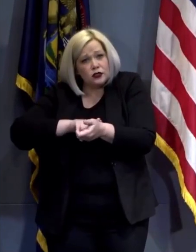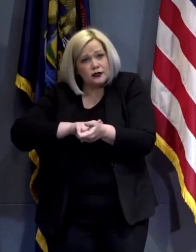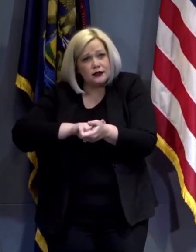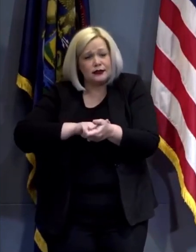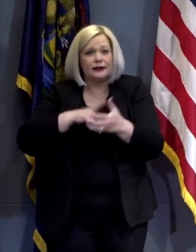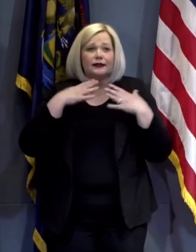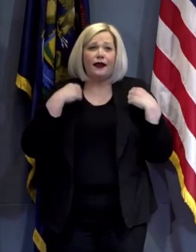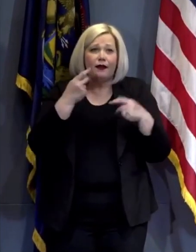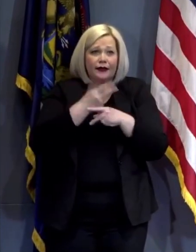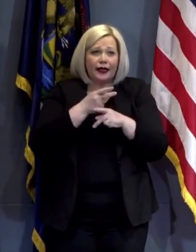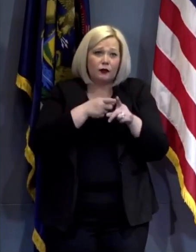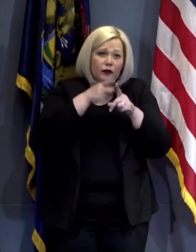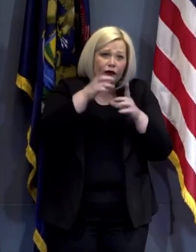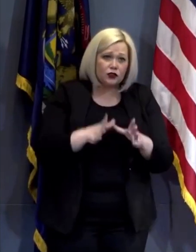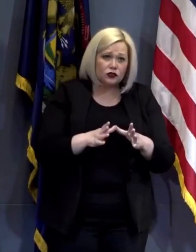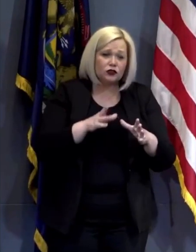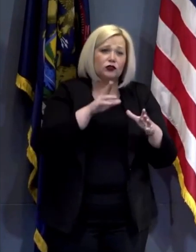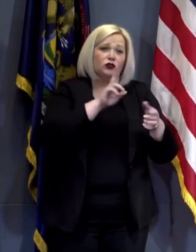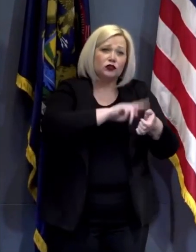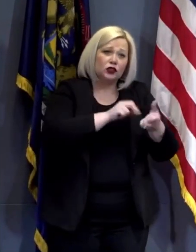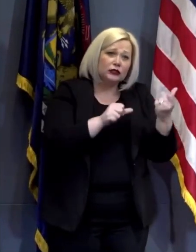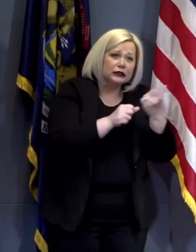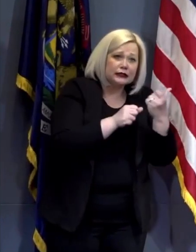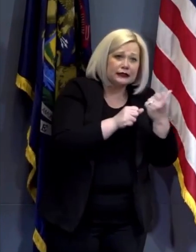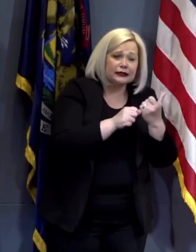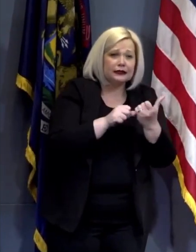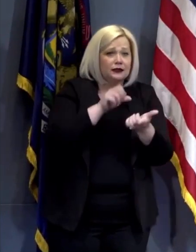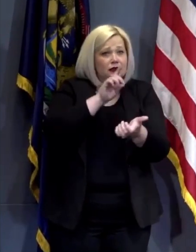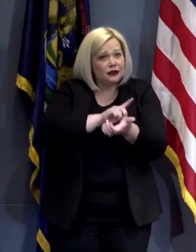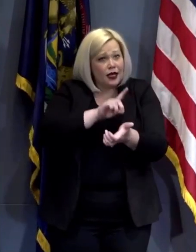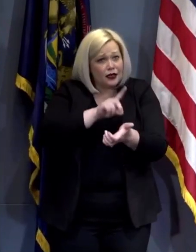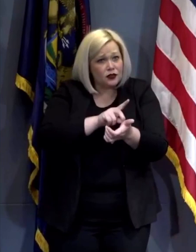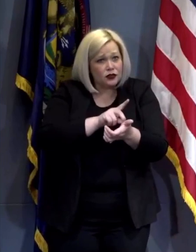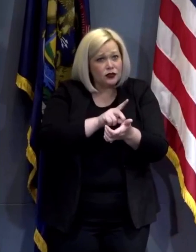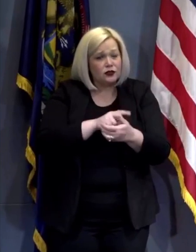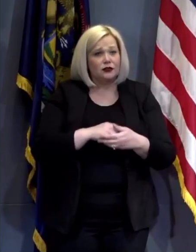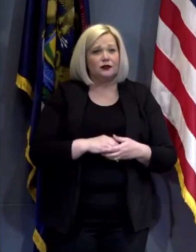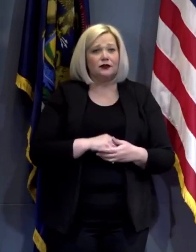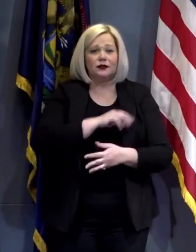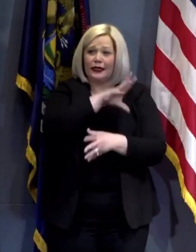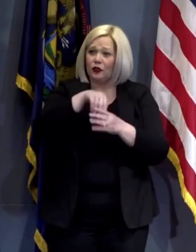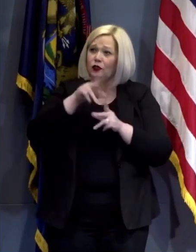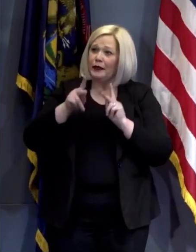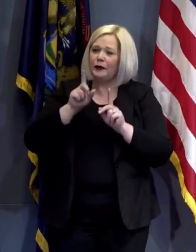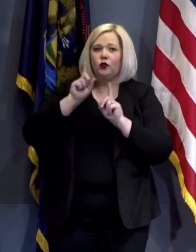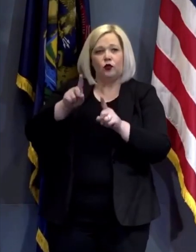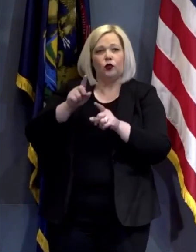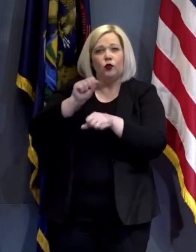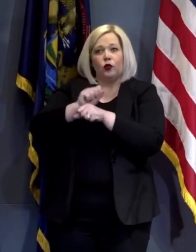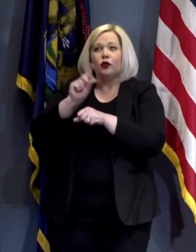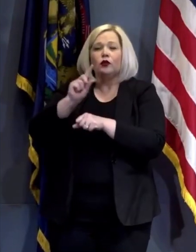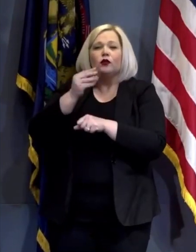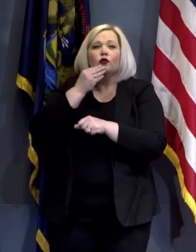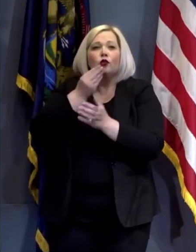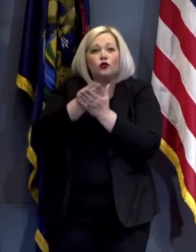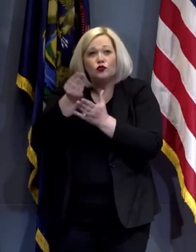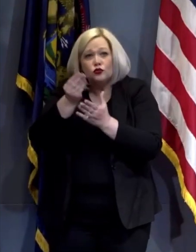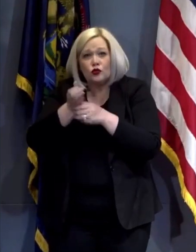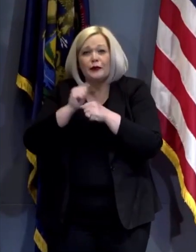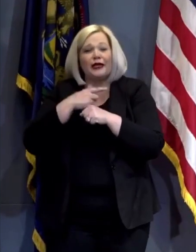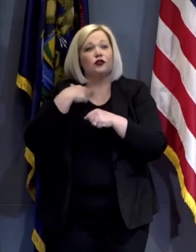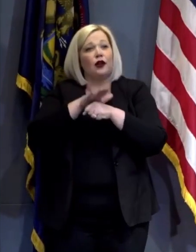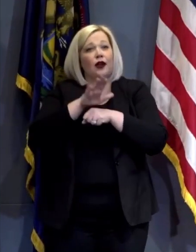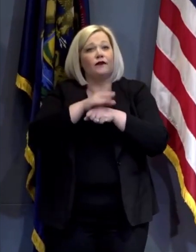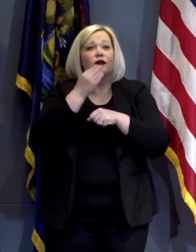our healthcare professionals, our nurses assistants, our doctors. That includes the people who are working at the grocery store, making sure the shelves are stocked,